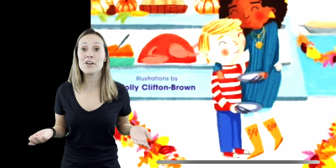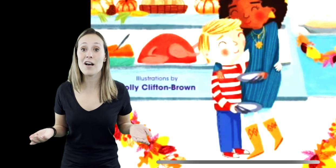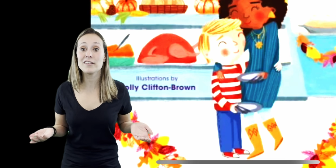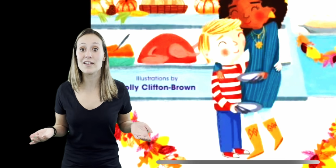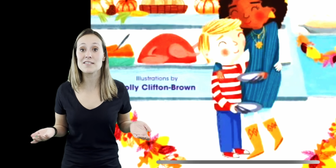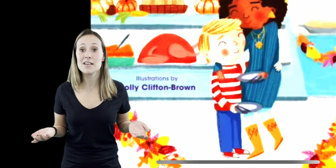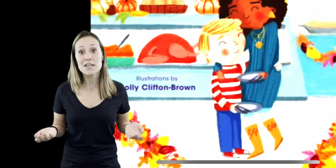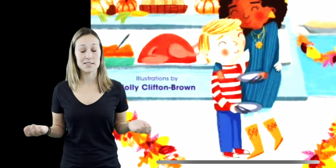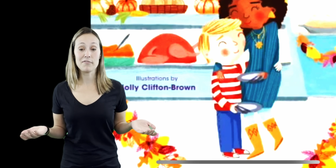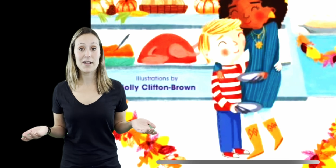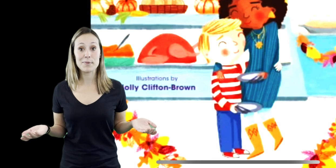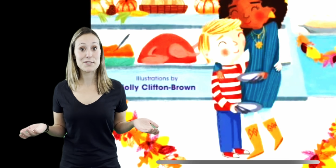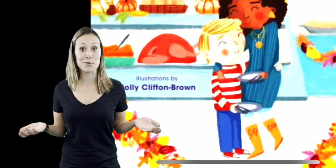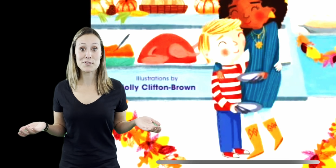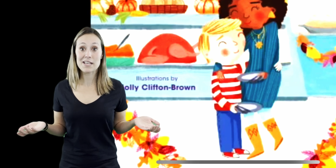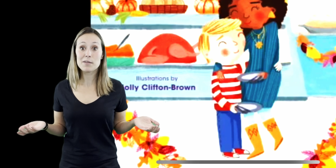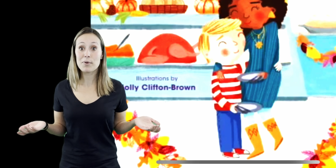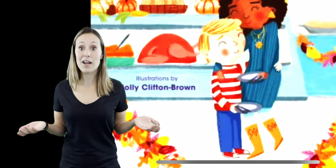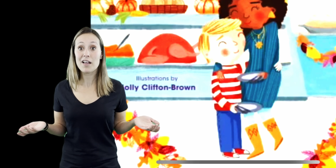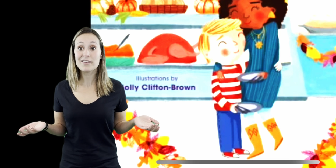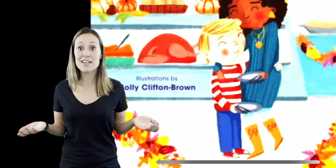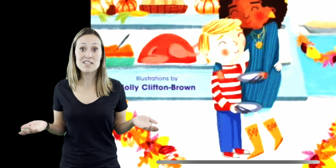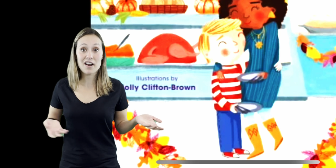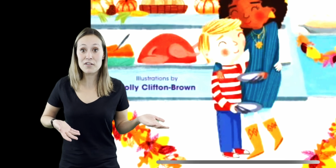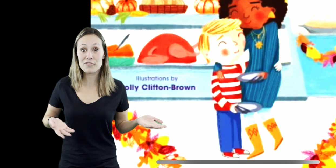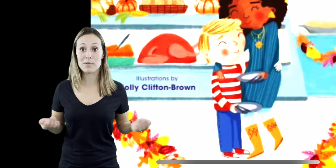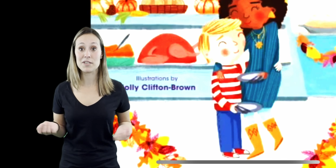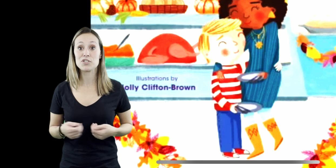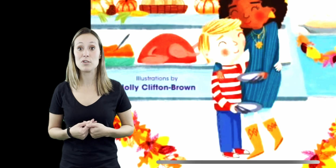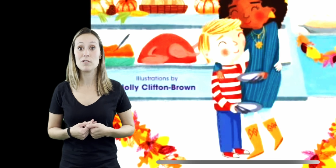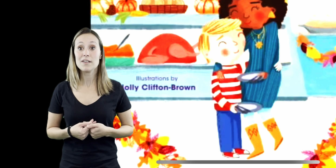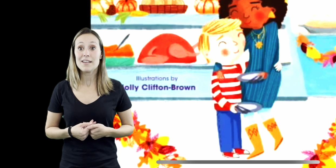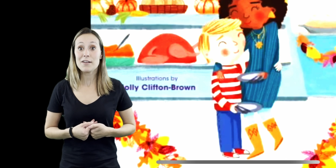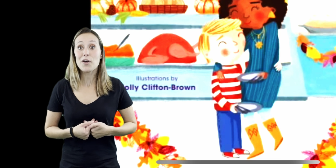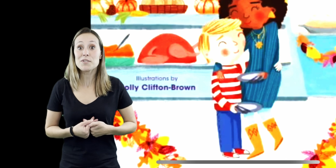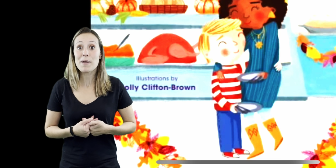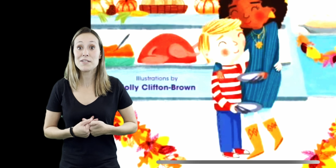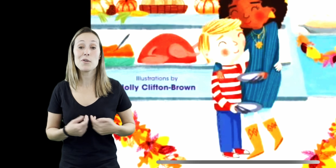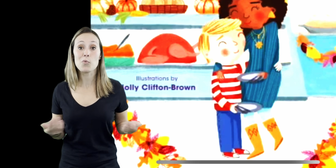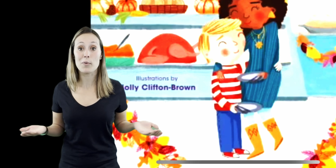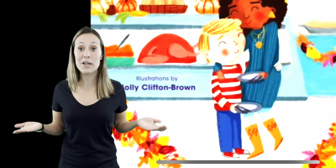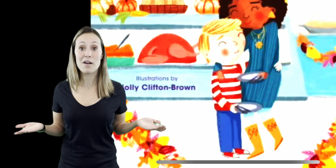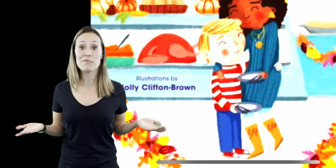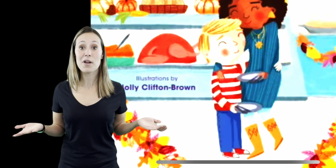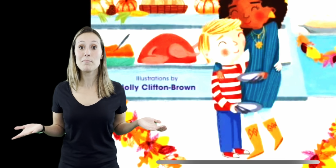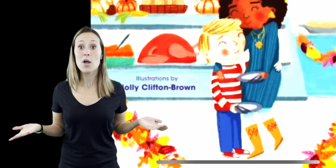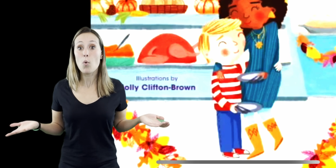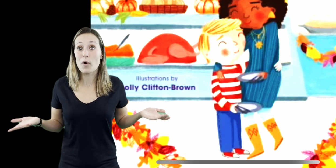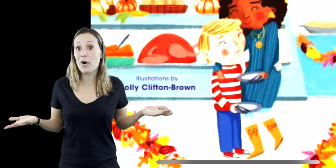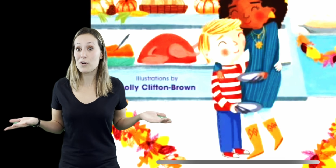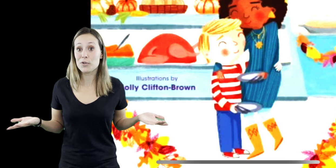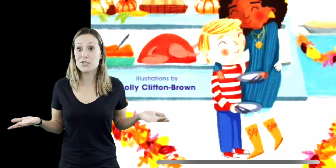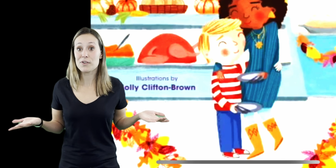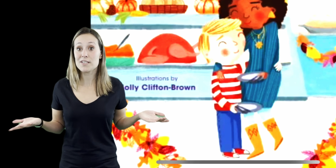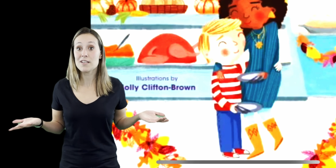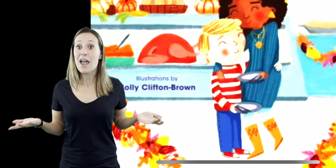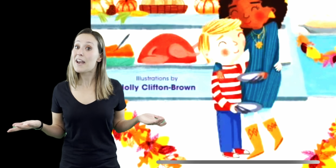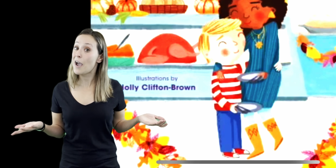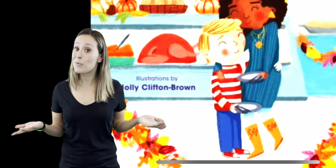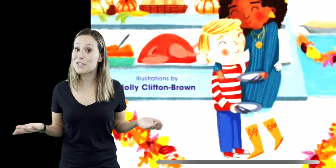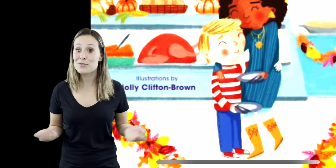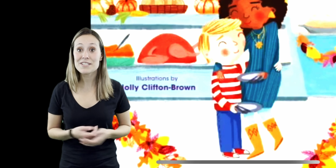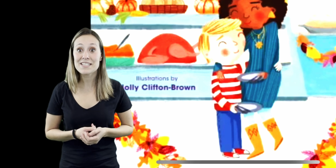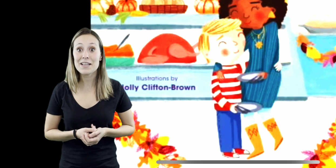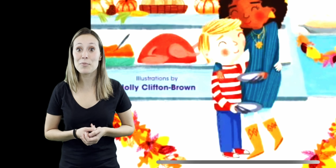lots of different holidays. Some families don't celebrate holidays that other families do. It all depends on where we come from, what our culture is,